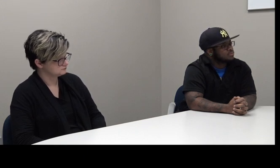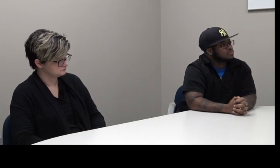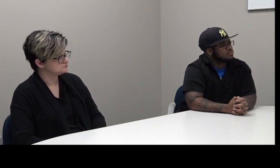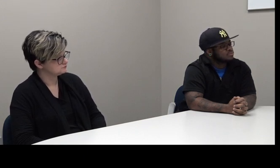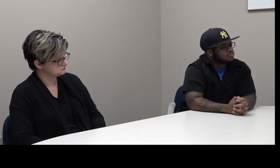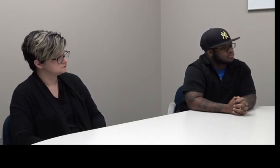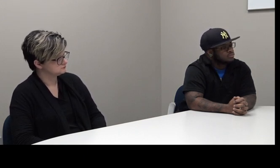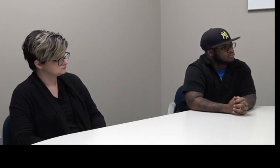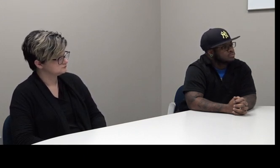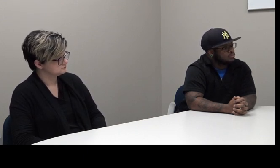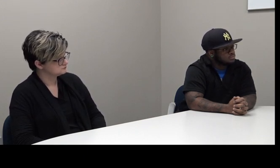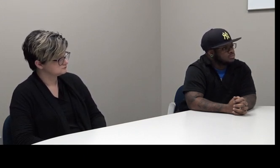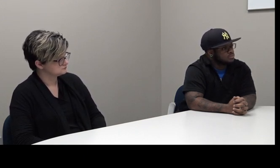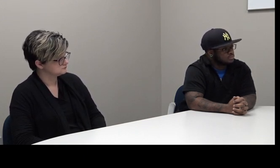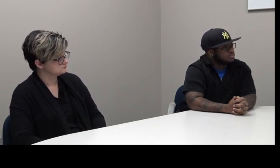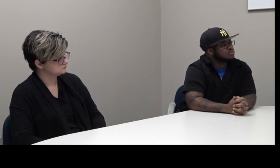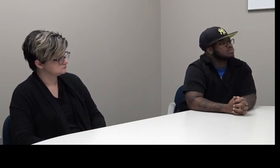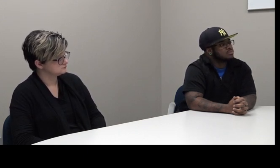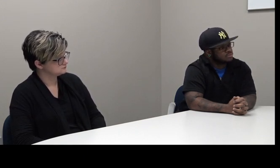We're